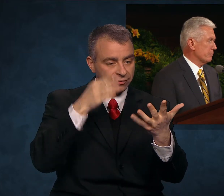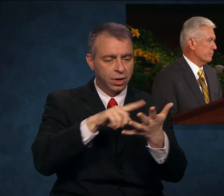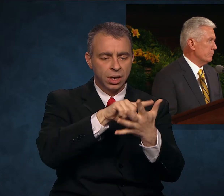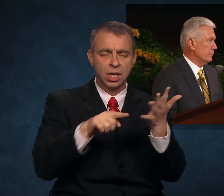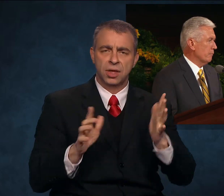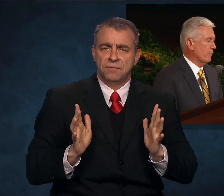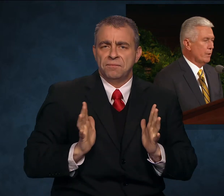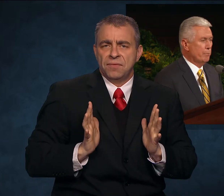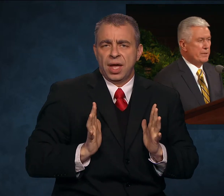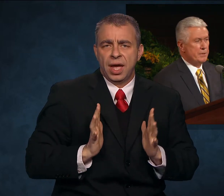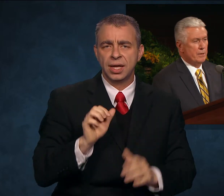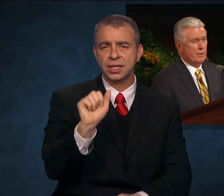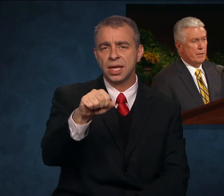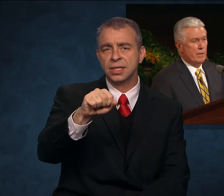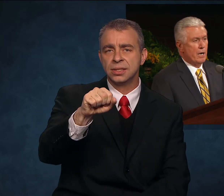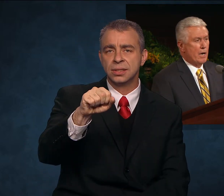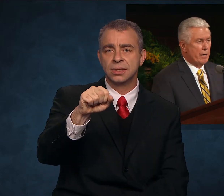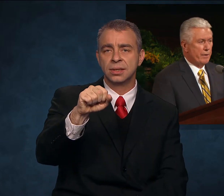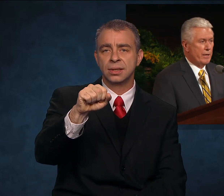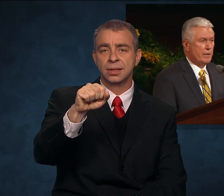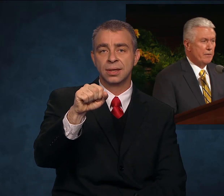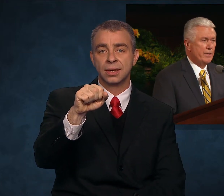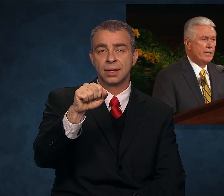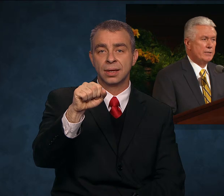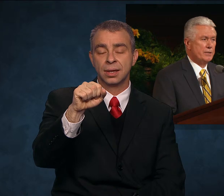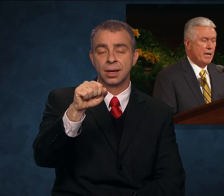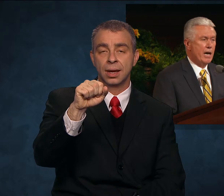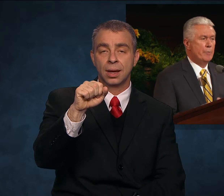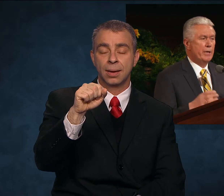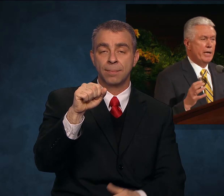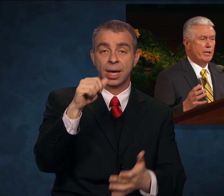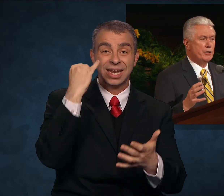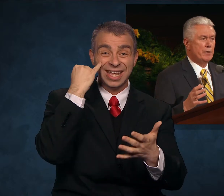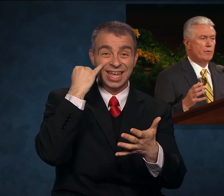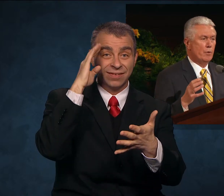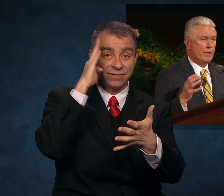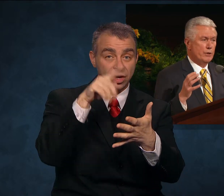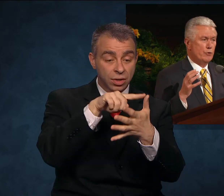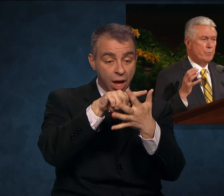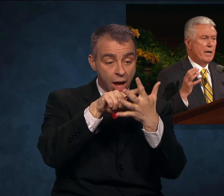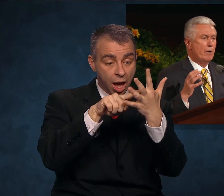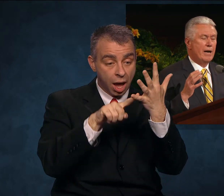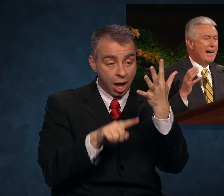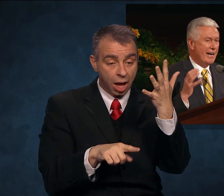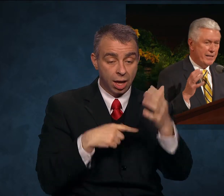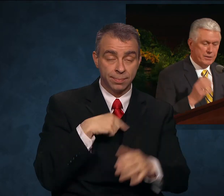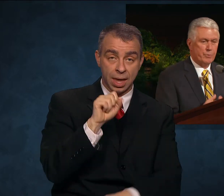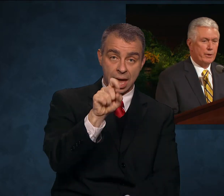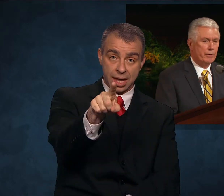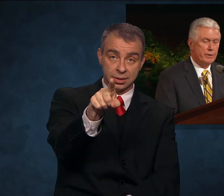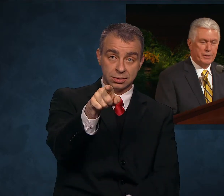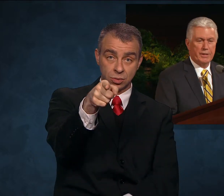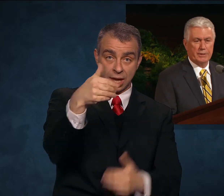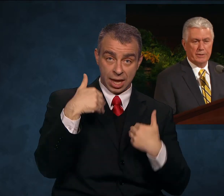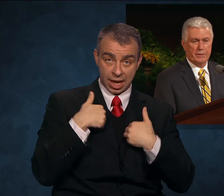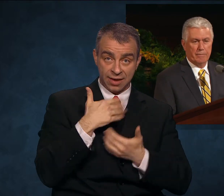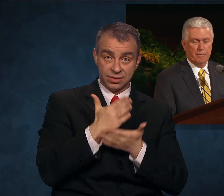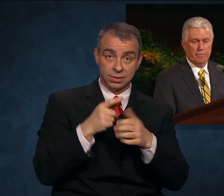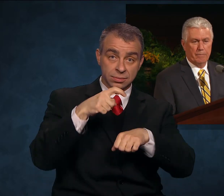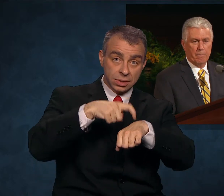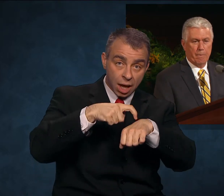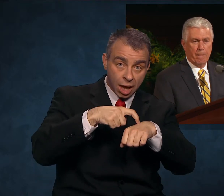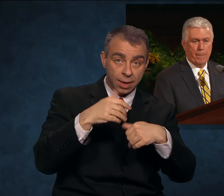but are they leaving us time and energy for what should be our highest priorities?